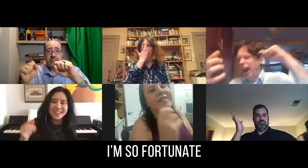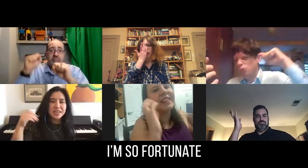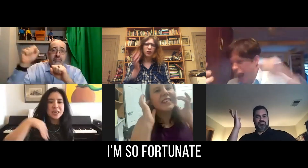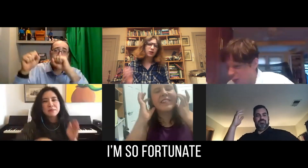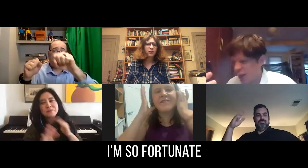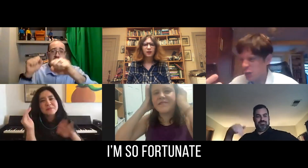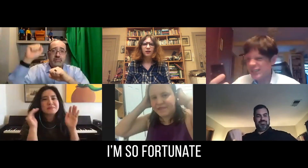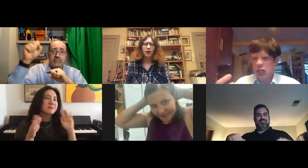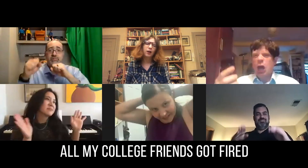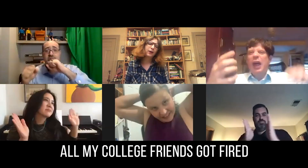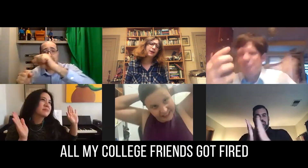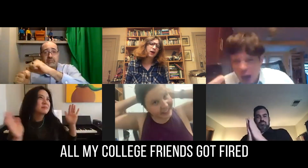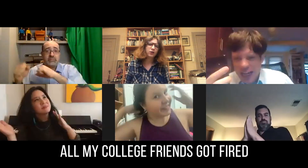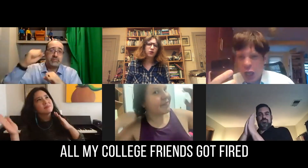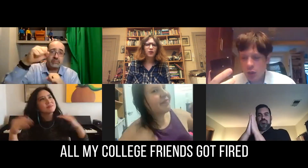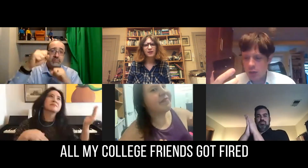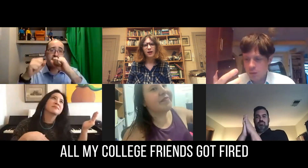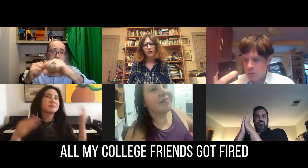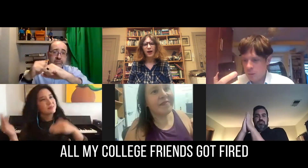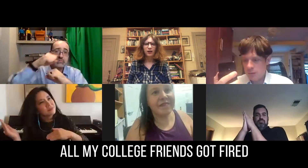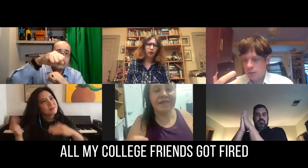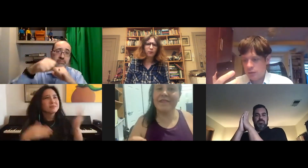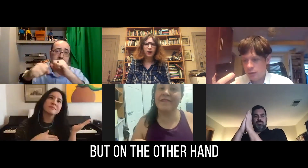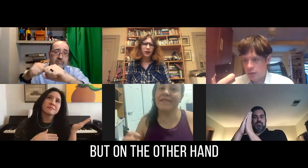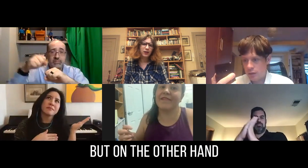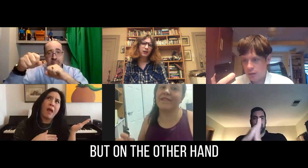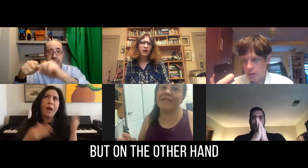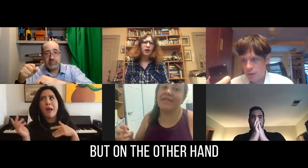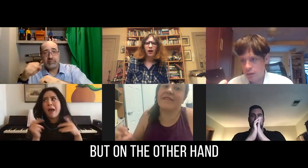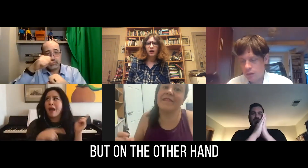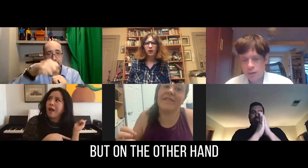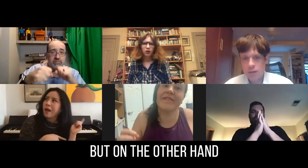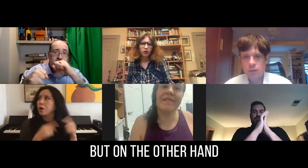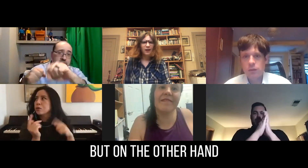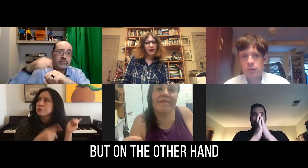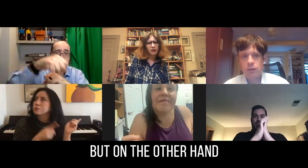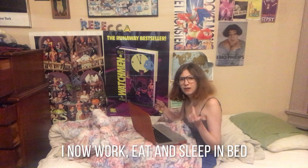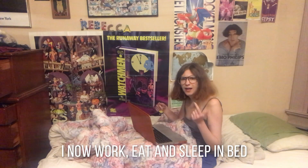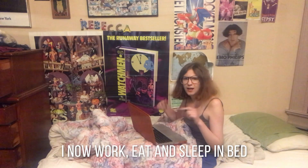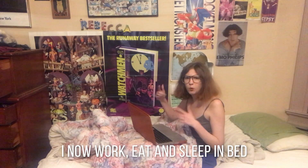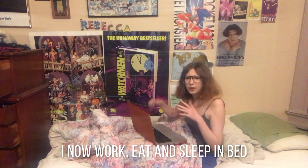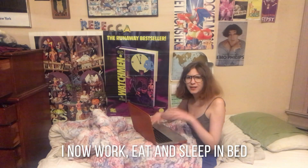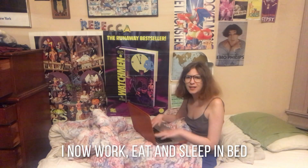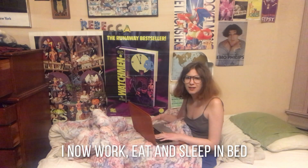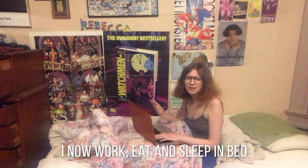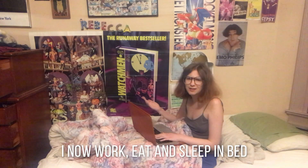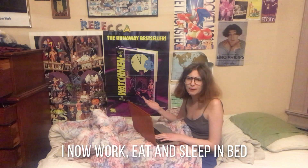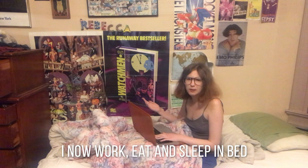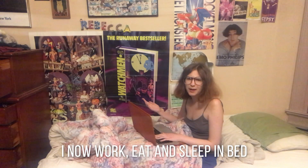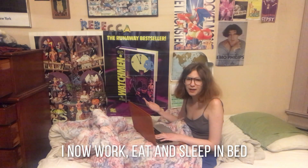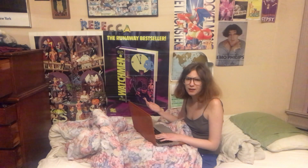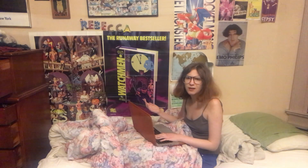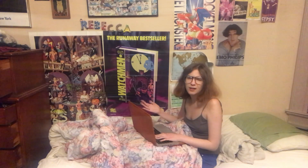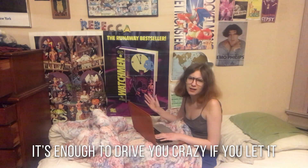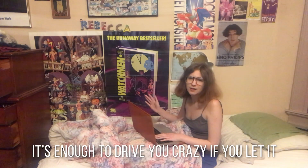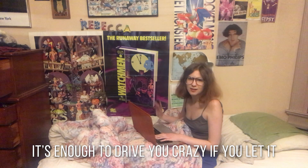fortunate. All my college friends got fired. But on the other hand, I now work, eat, and sleep